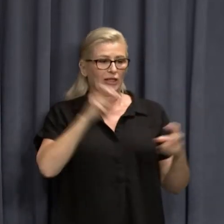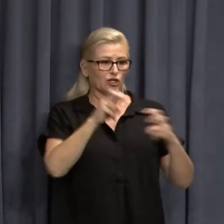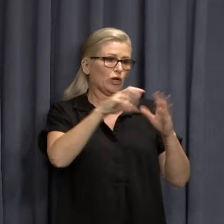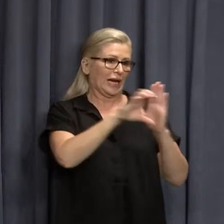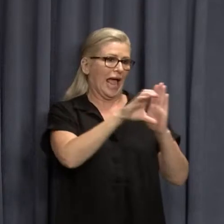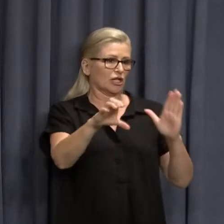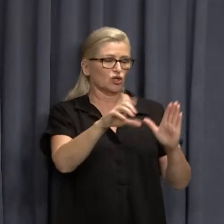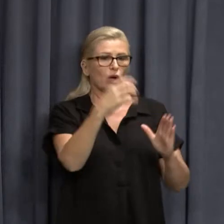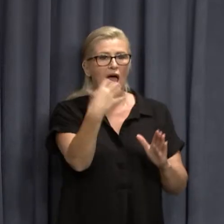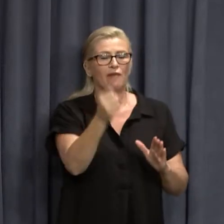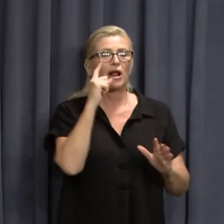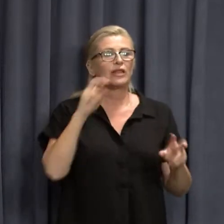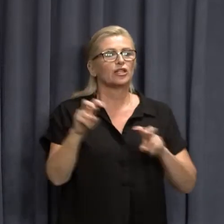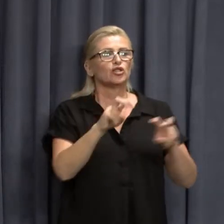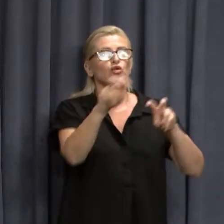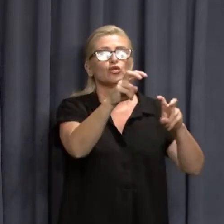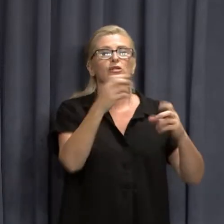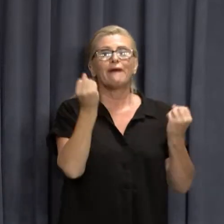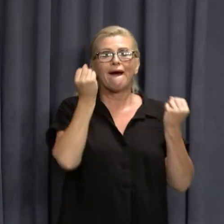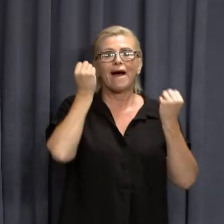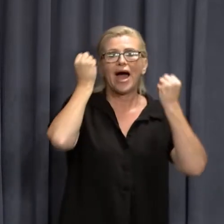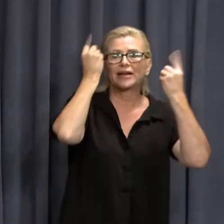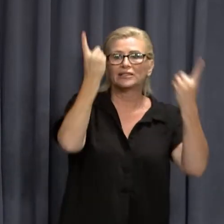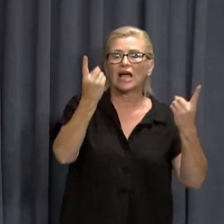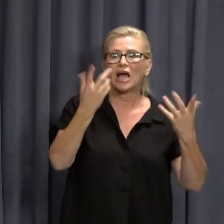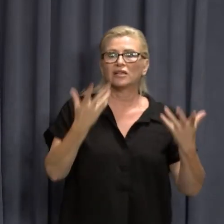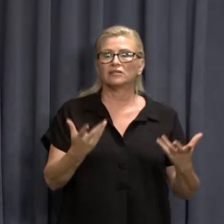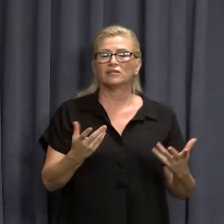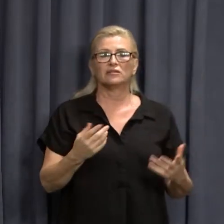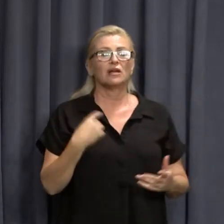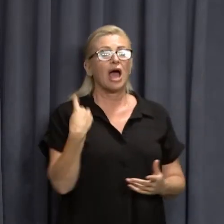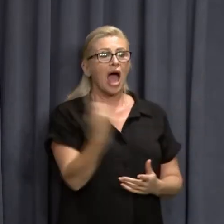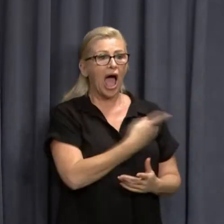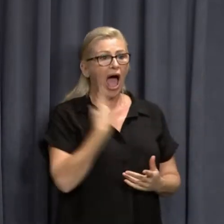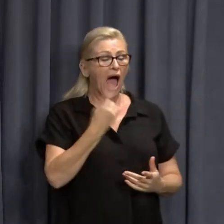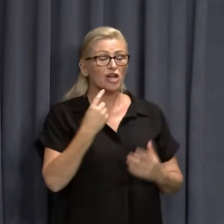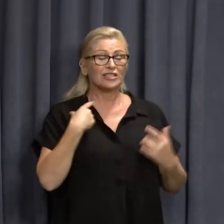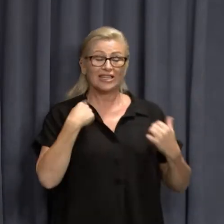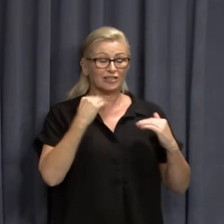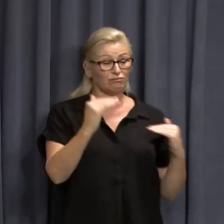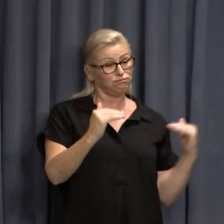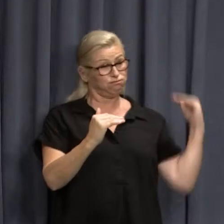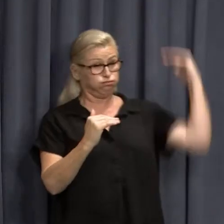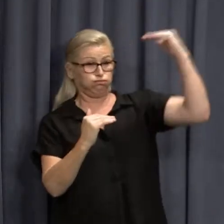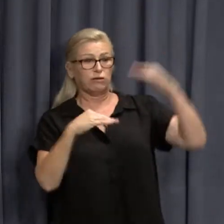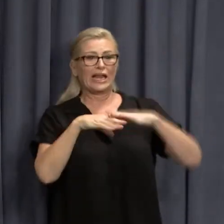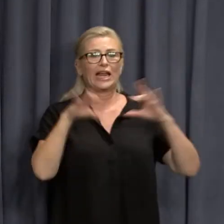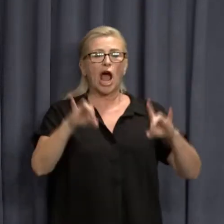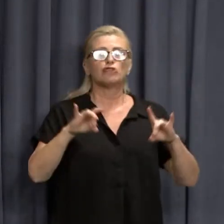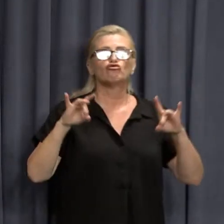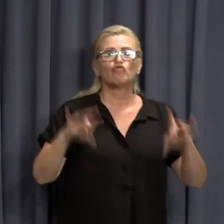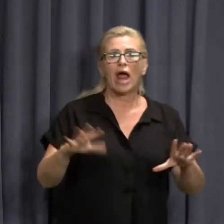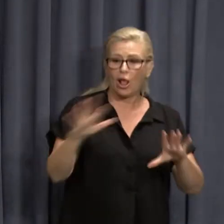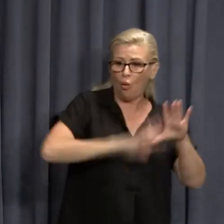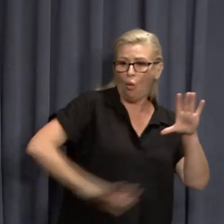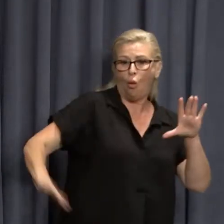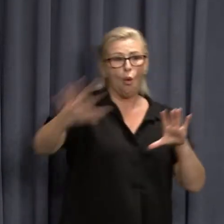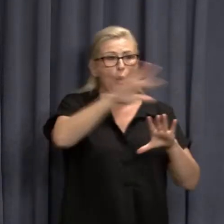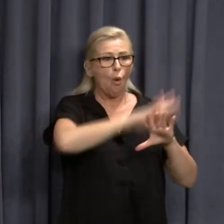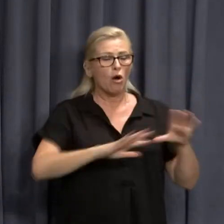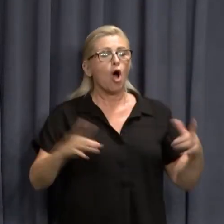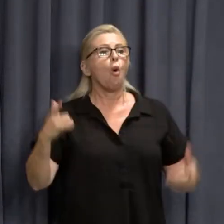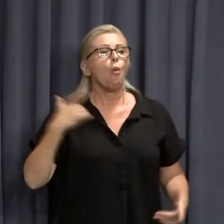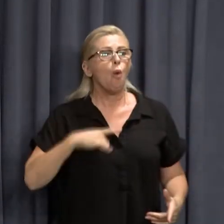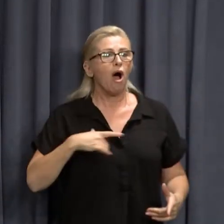but I think the tourism industry understands it, that our tourism industry is the strongest in Australia, because we've had measures to keep